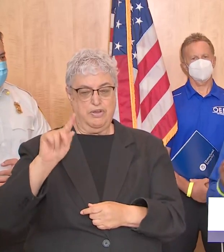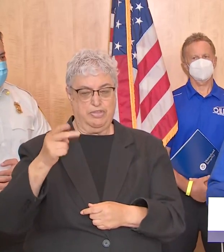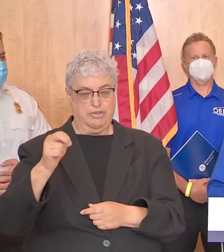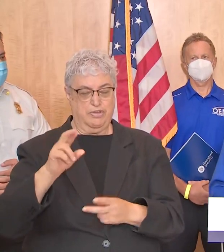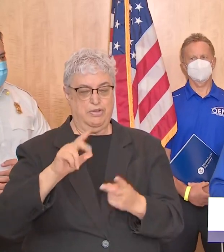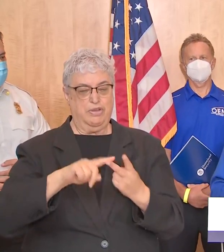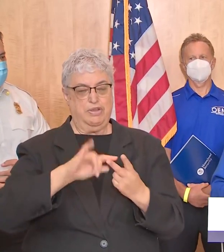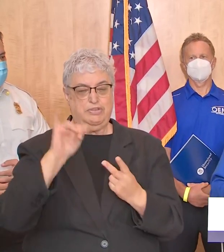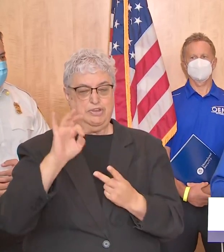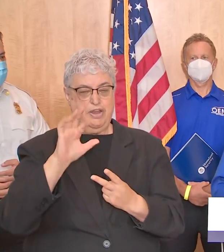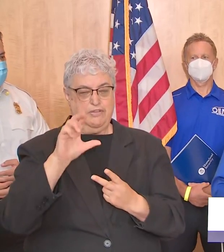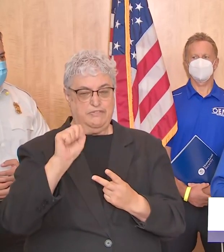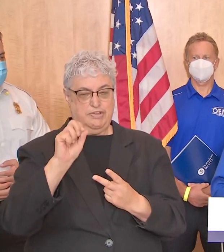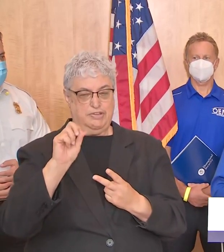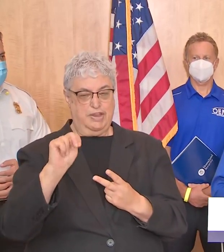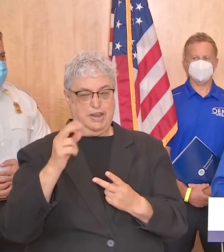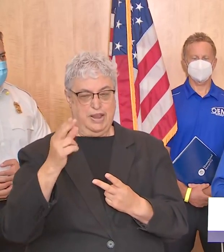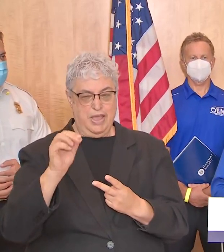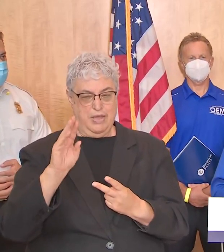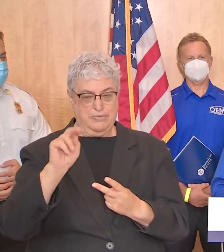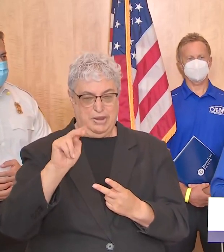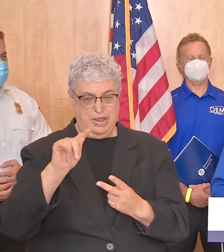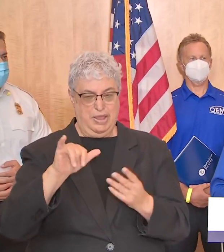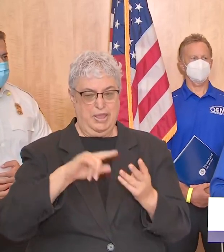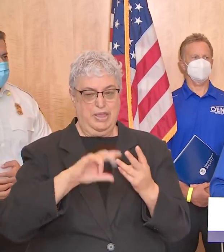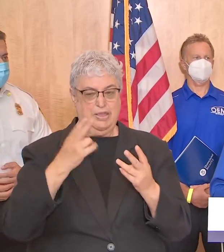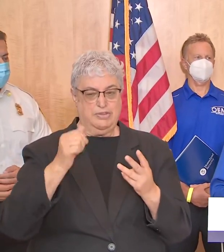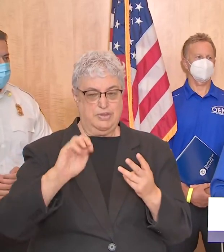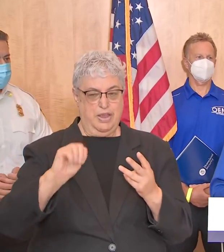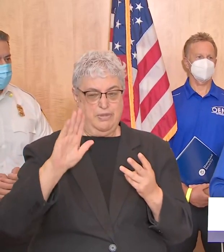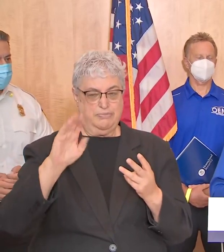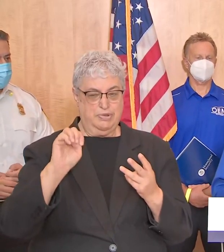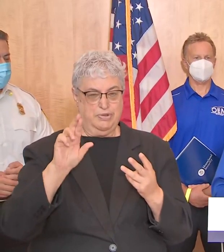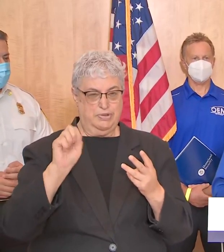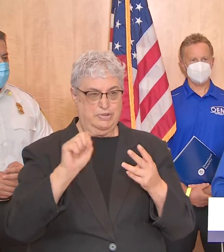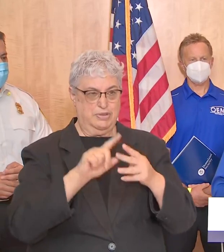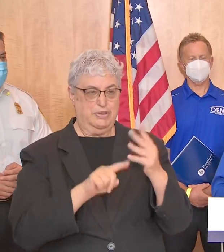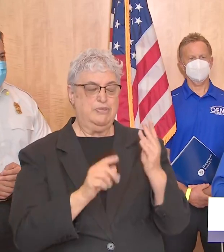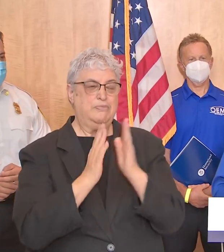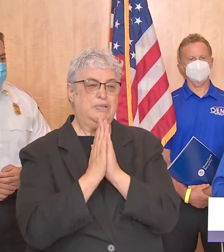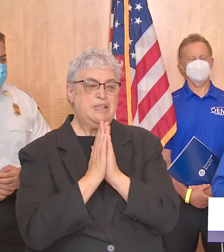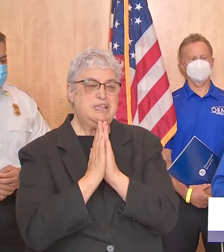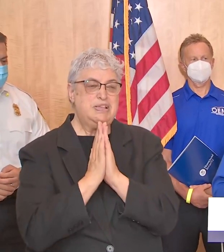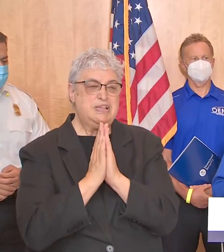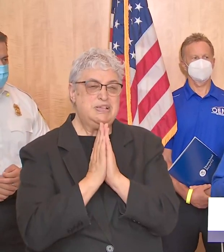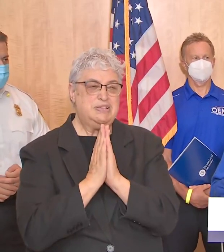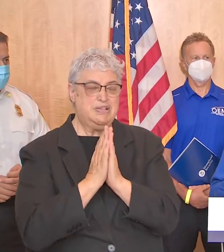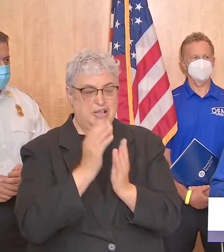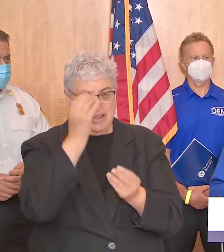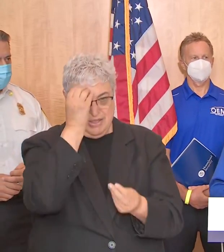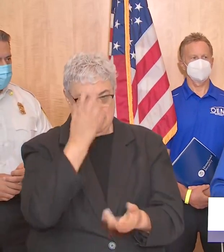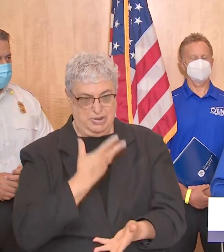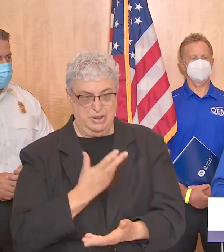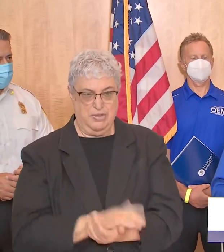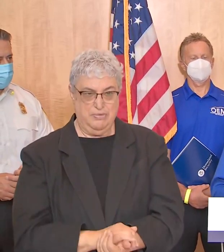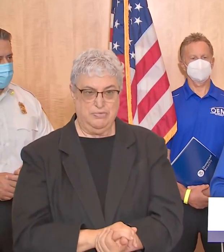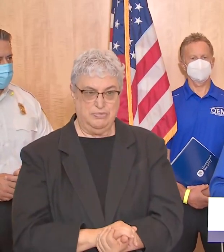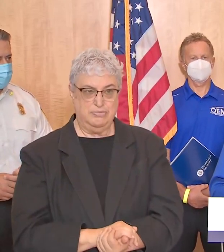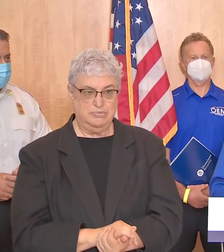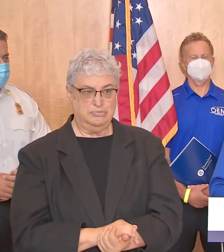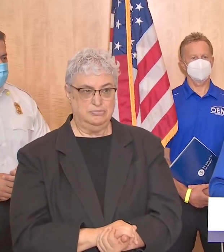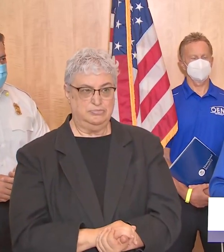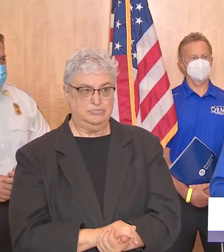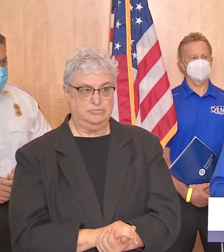jefferson county and chambers um and essentially saying you know please uh let me know um